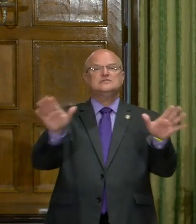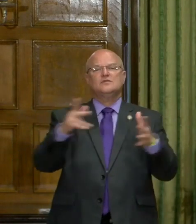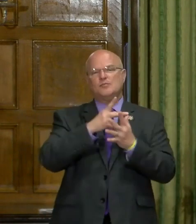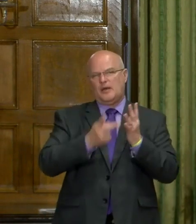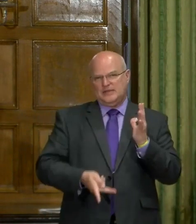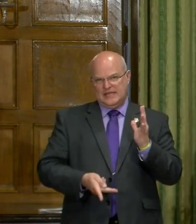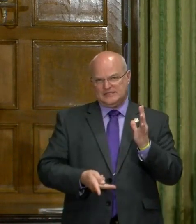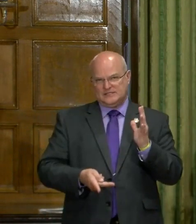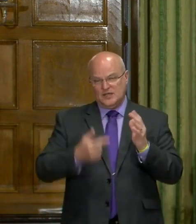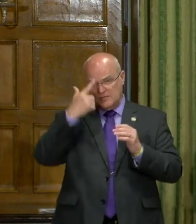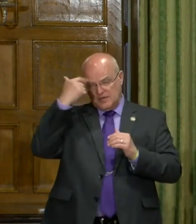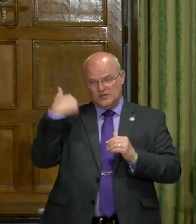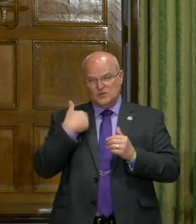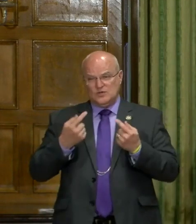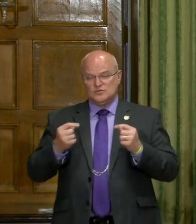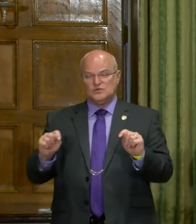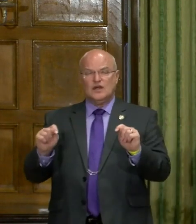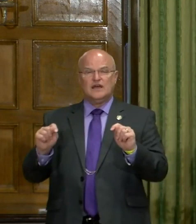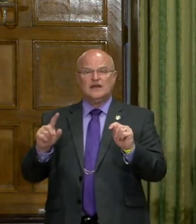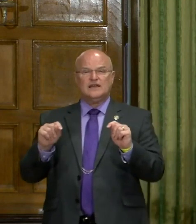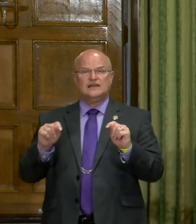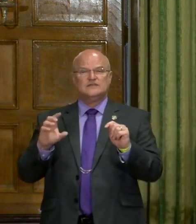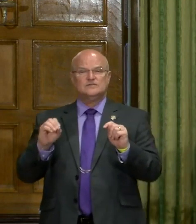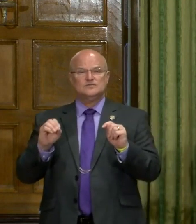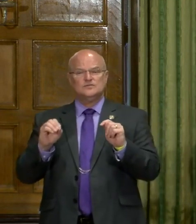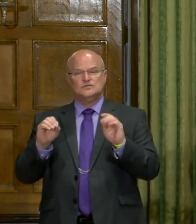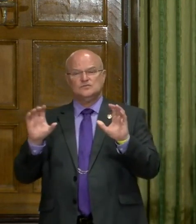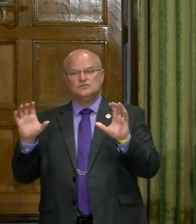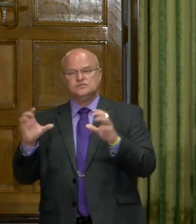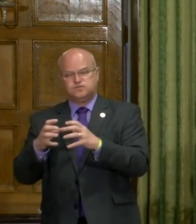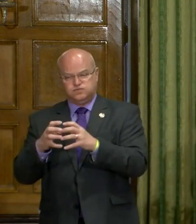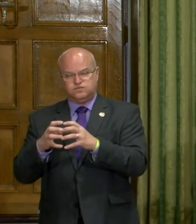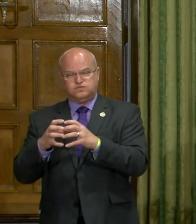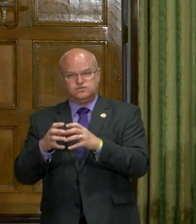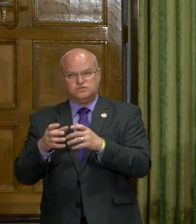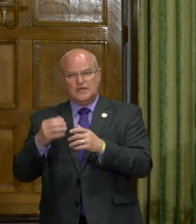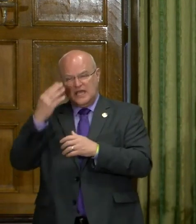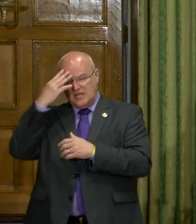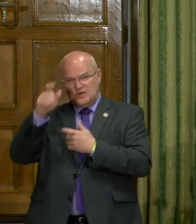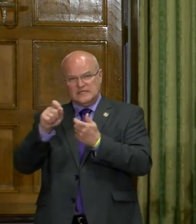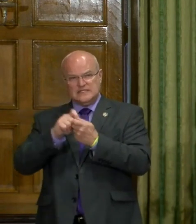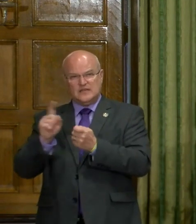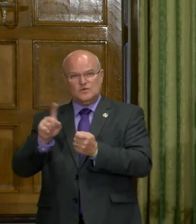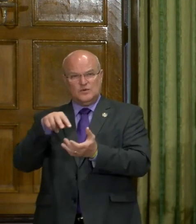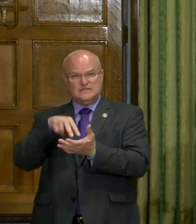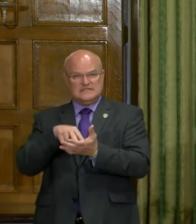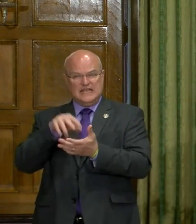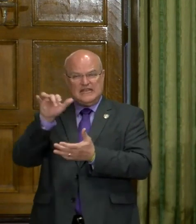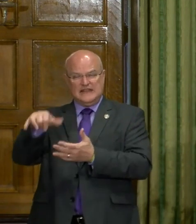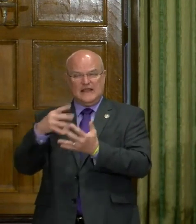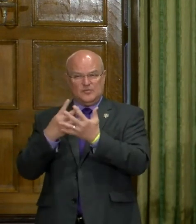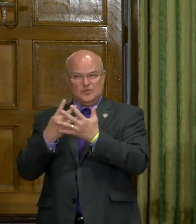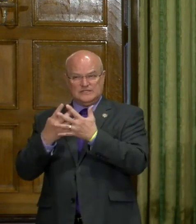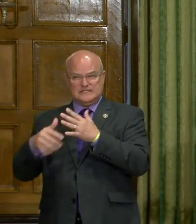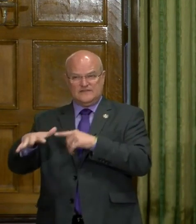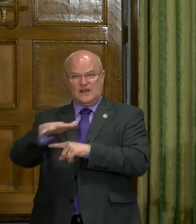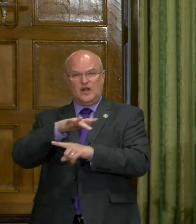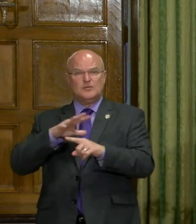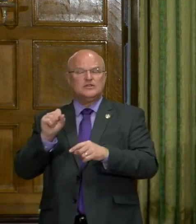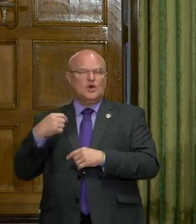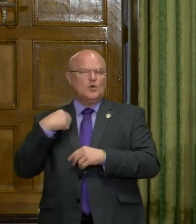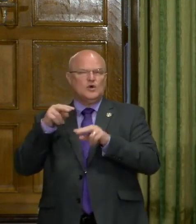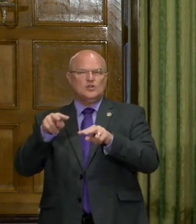general population because we're trying to, uh, curtail it. We're trying to know exactly where we stand in that prison environment.